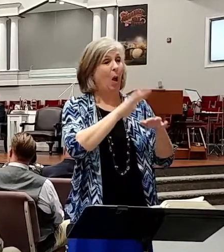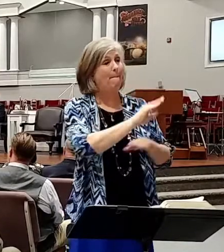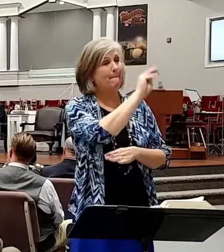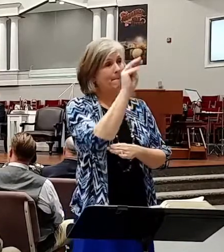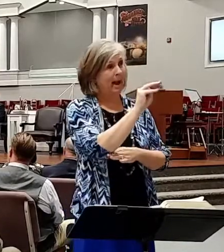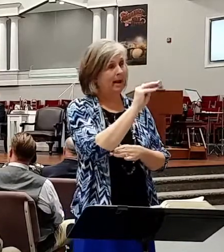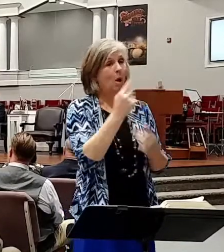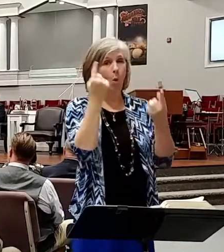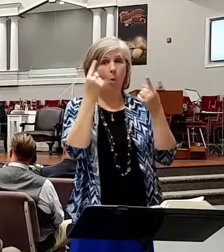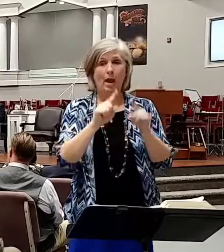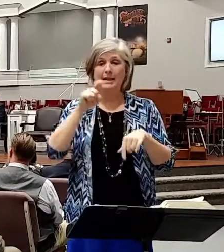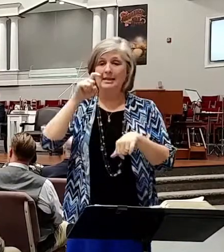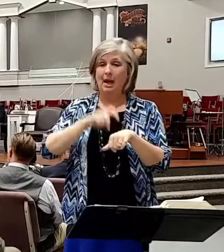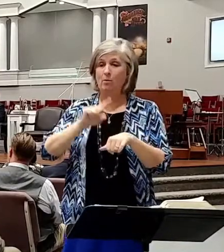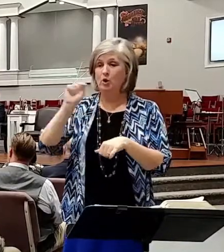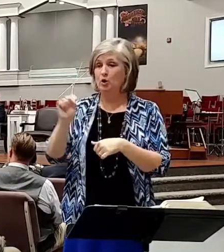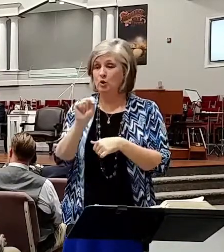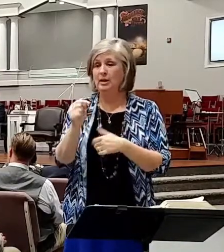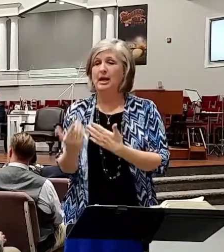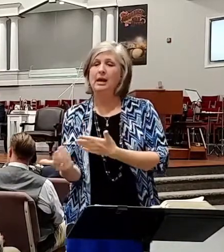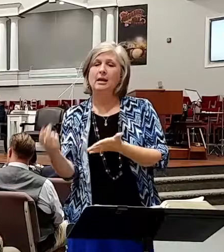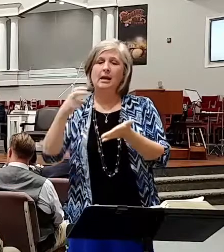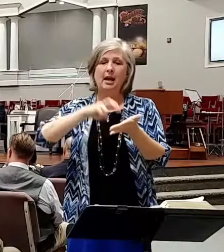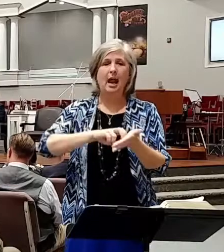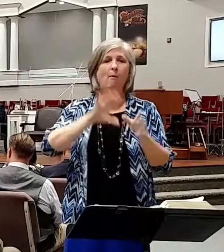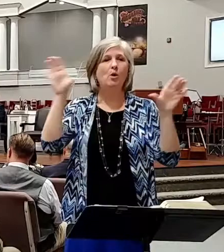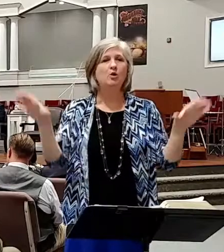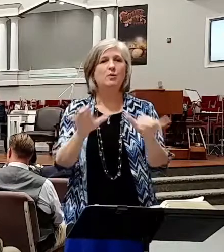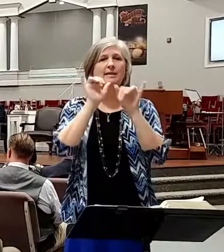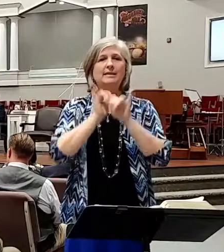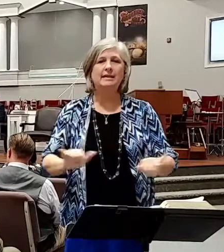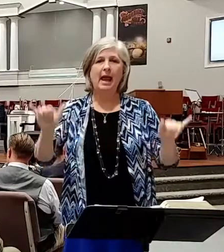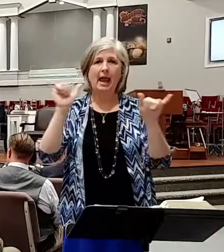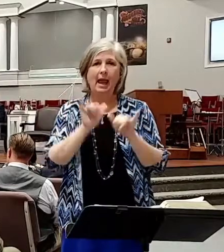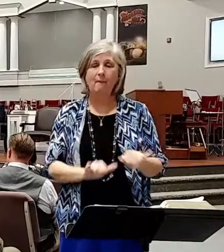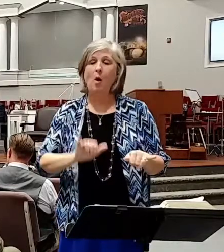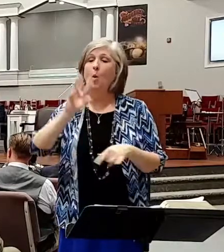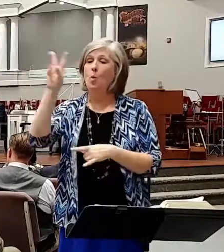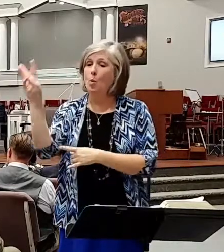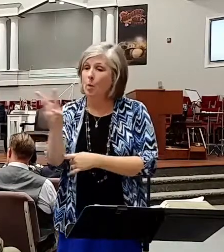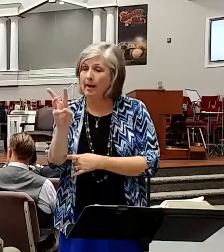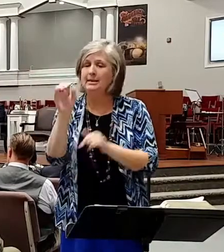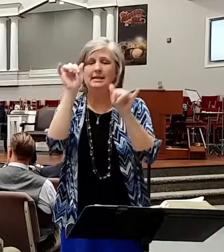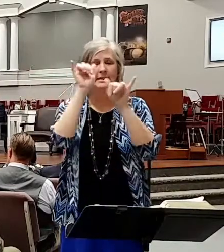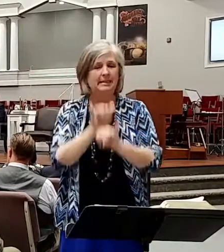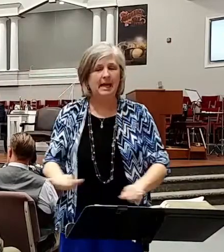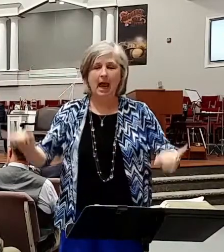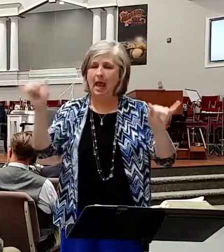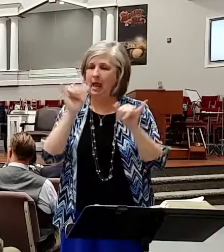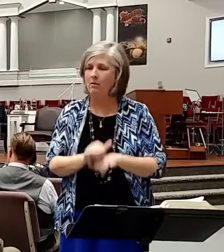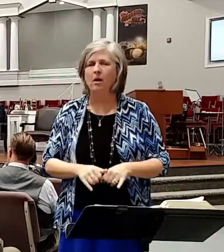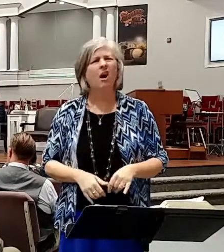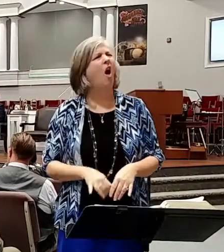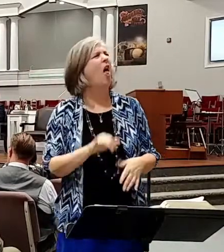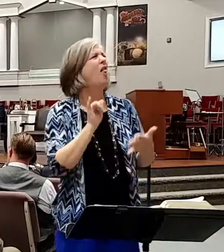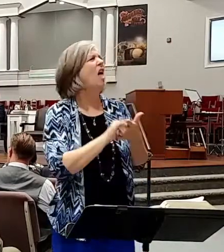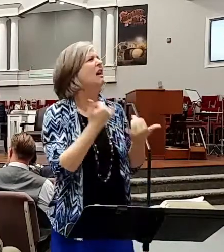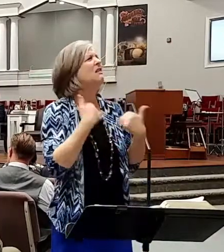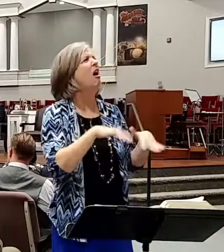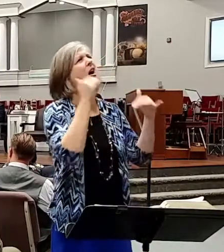rolls around, get up and do the same thing. And when Wednesday gets here, get up and do the same thing. Well, that sounds monotonous. Not if